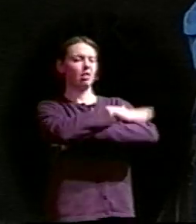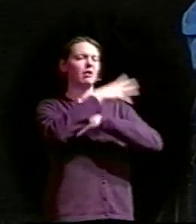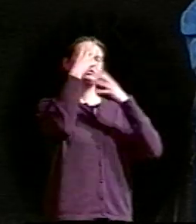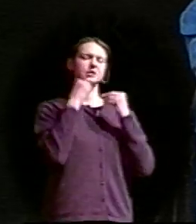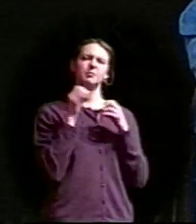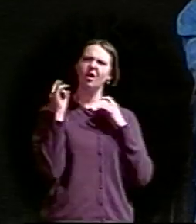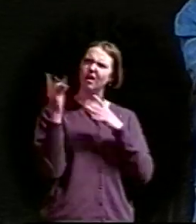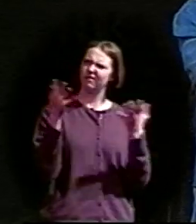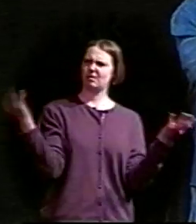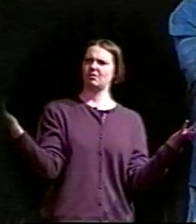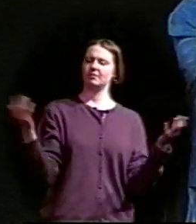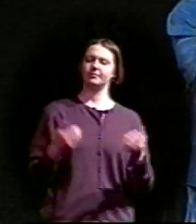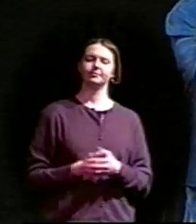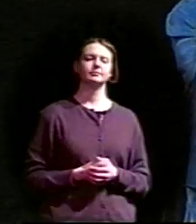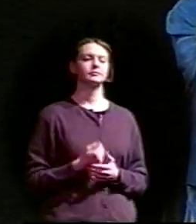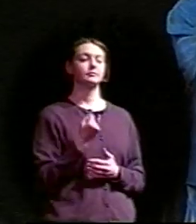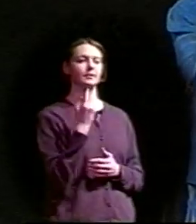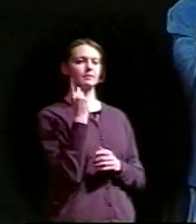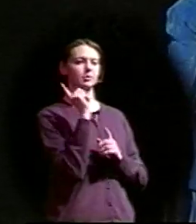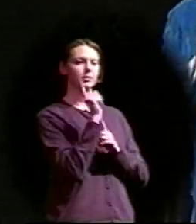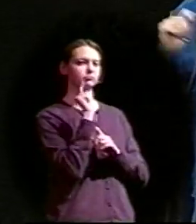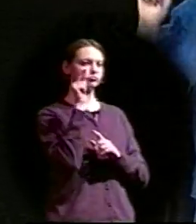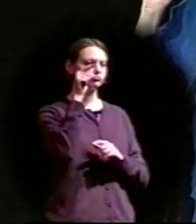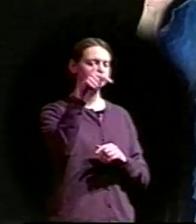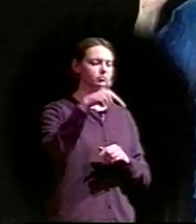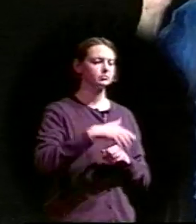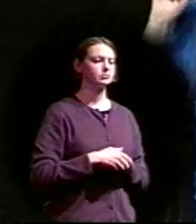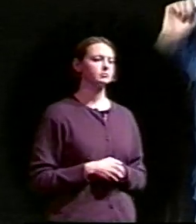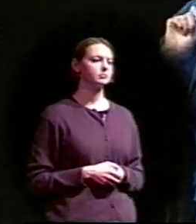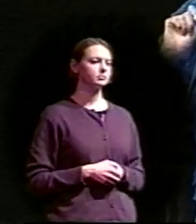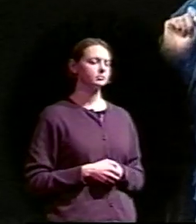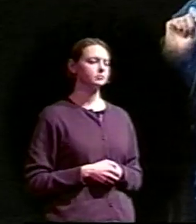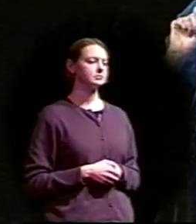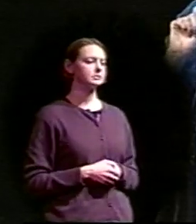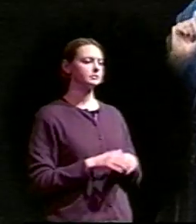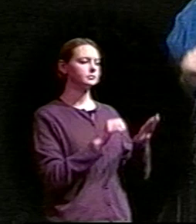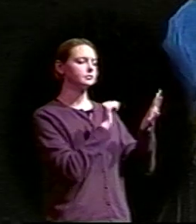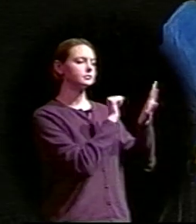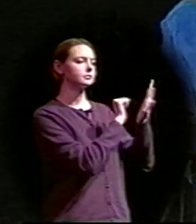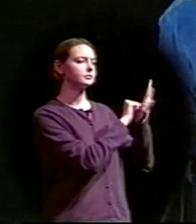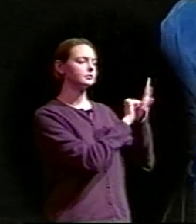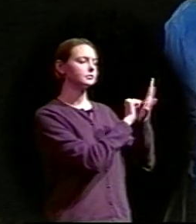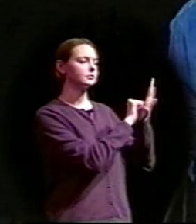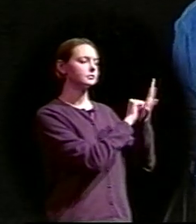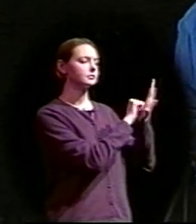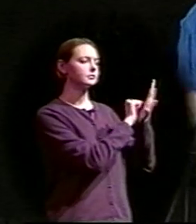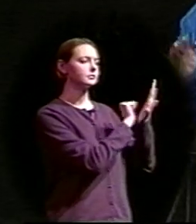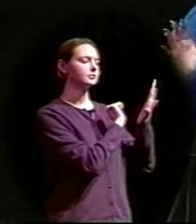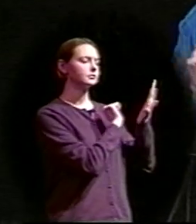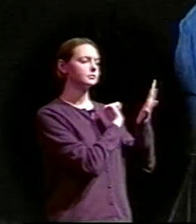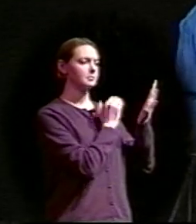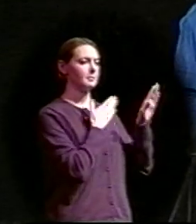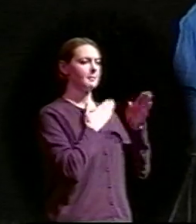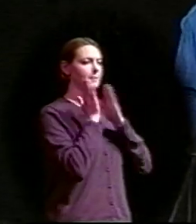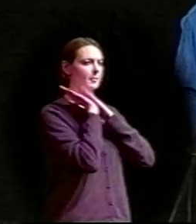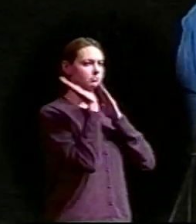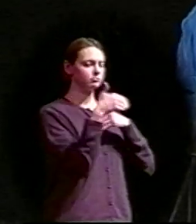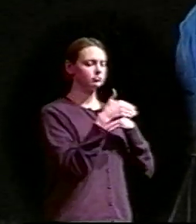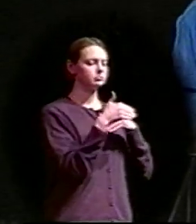A few minutes later, there was a light tap at my bedroom door. And the door opened up, and my father kind of